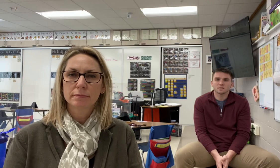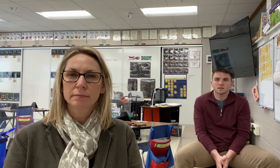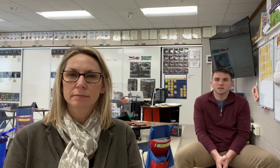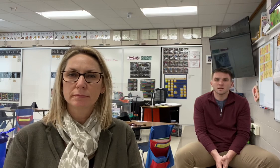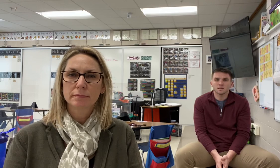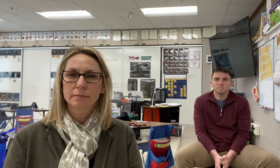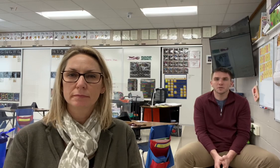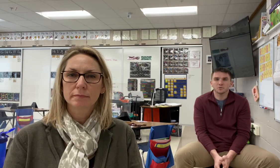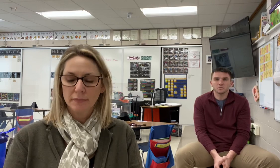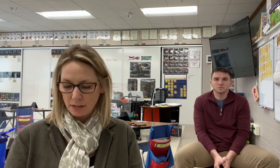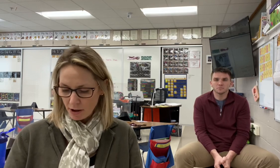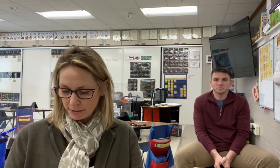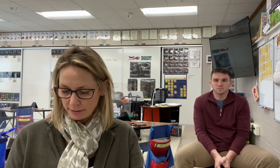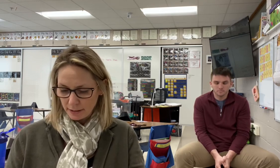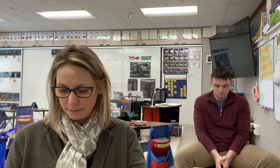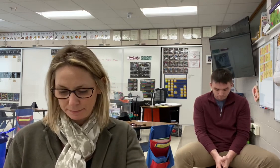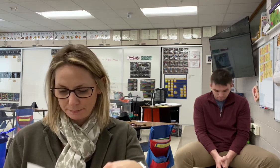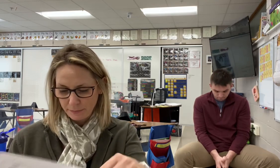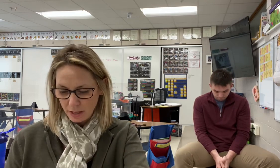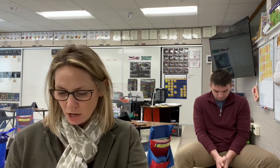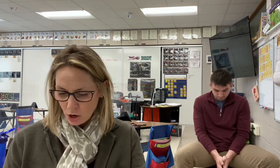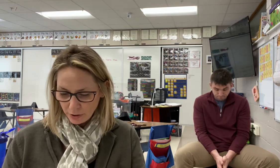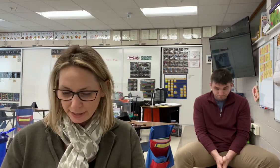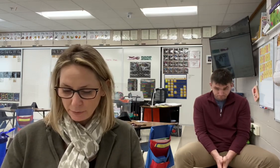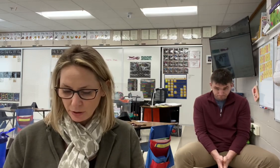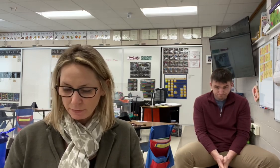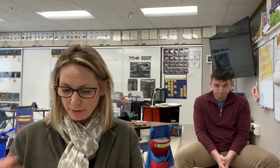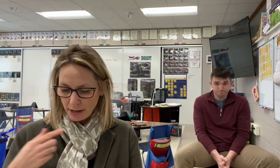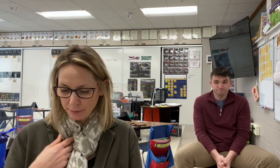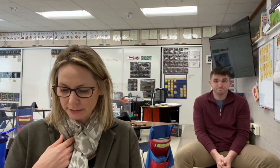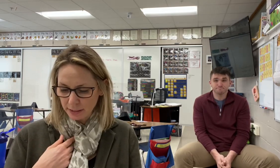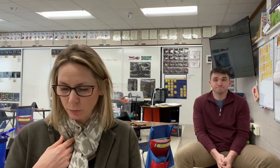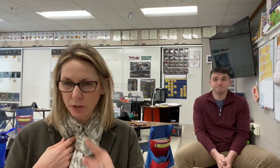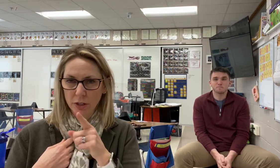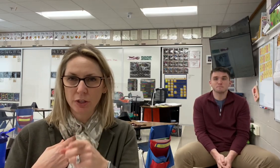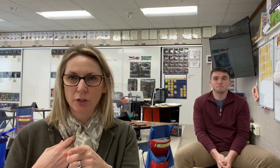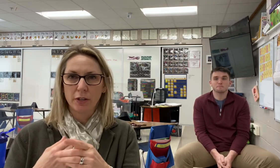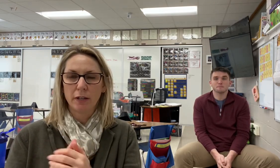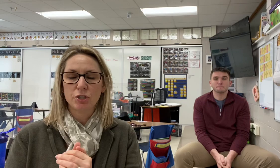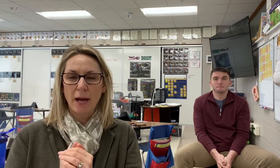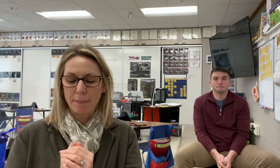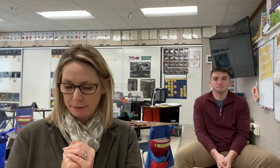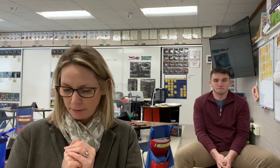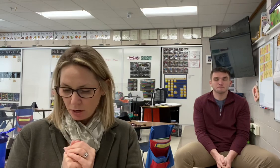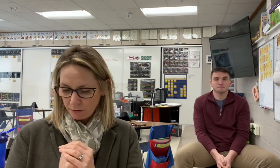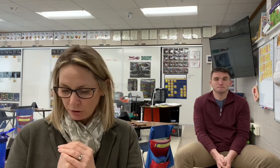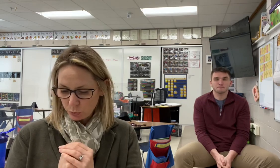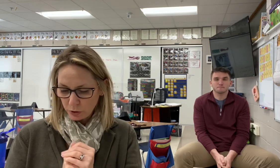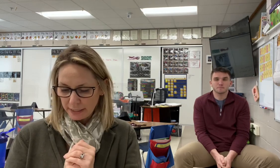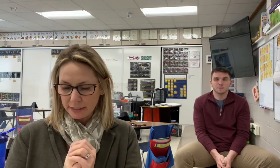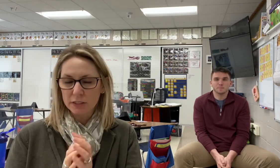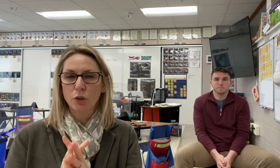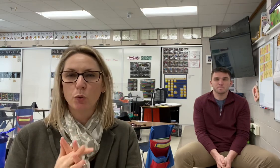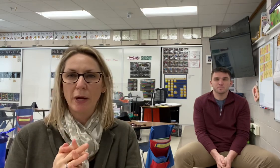In the middle. Awesome. Okay, here we go. I'm going to say the word. You're going to chop it. First word is great.